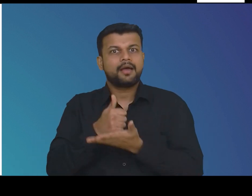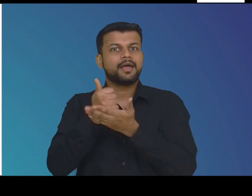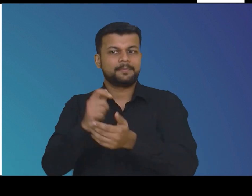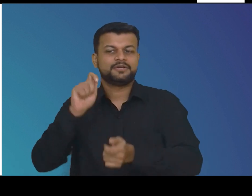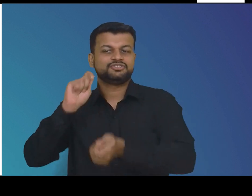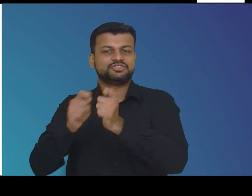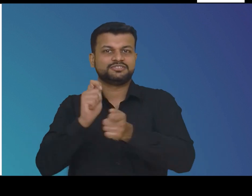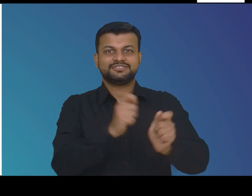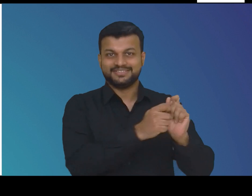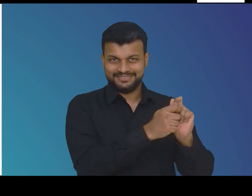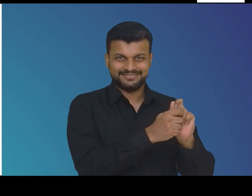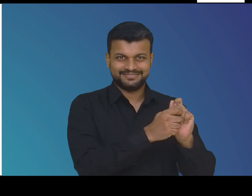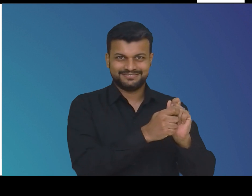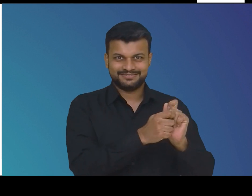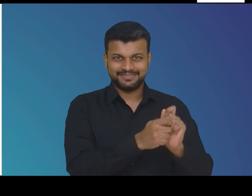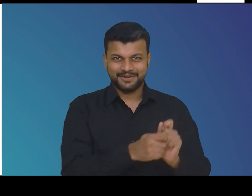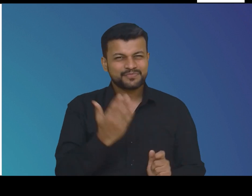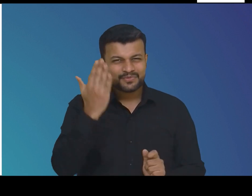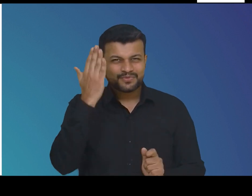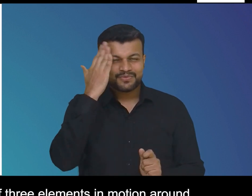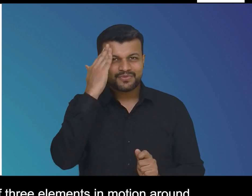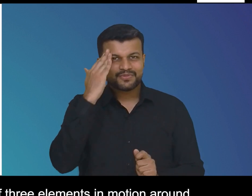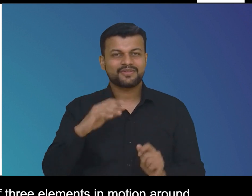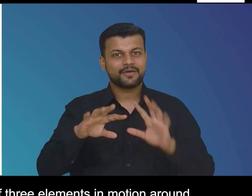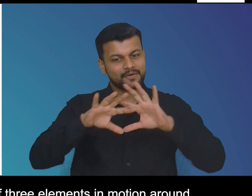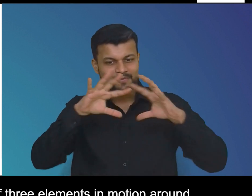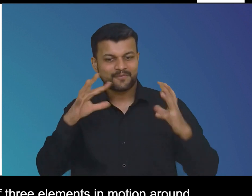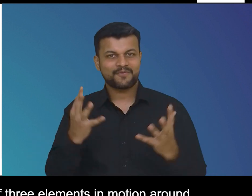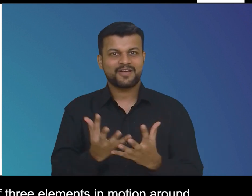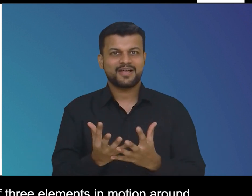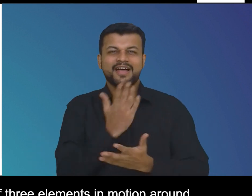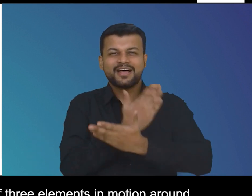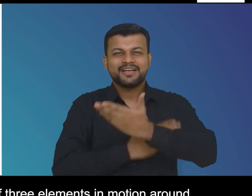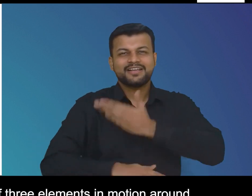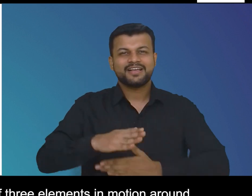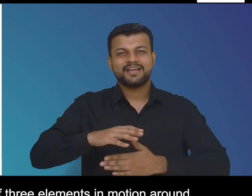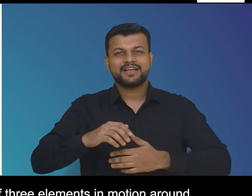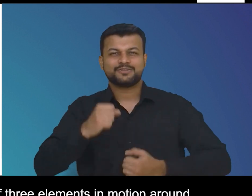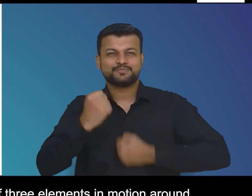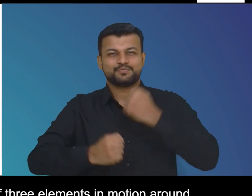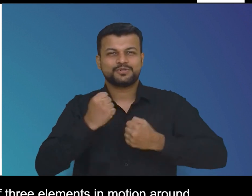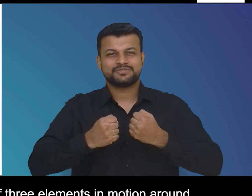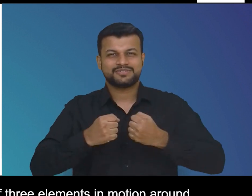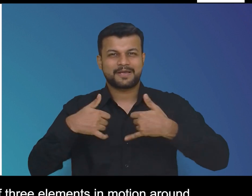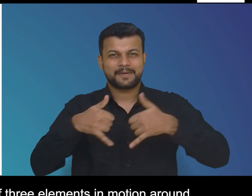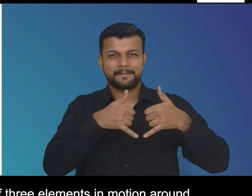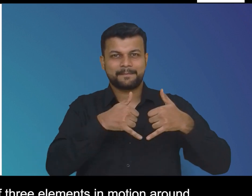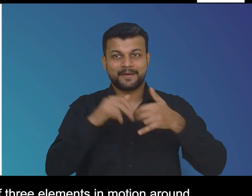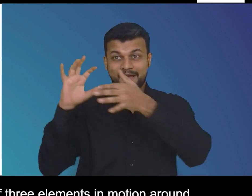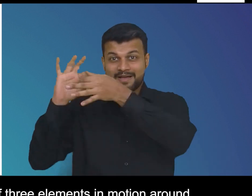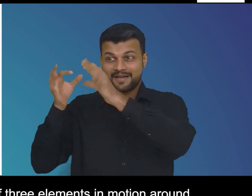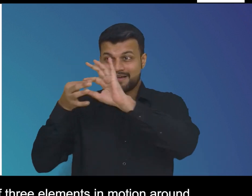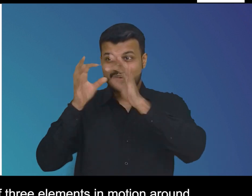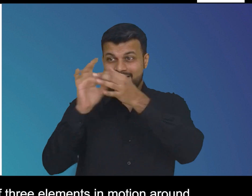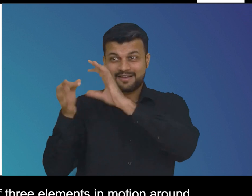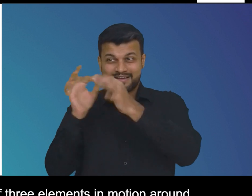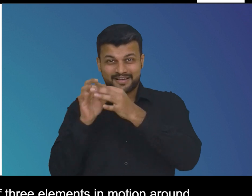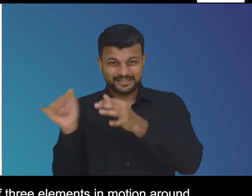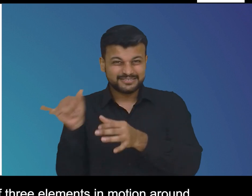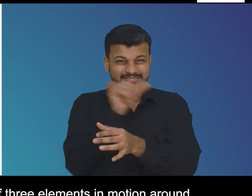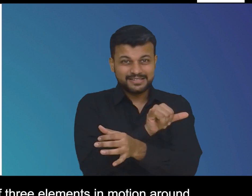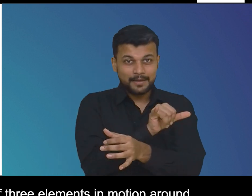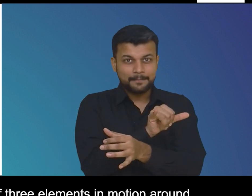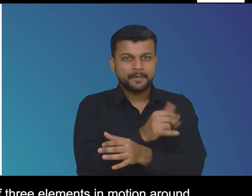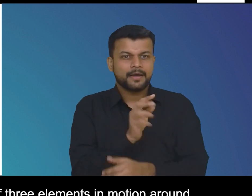paralympic logo also known as ajitos symbolizes this quote with a set of three elements in motion around a central point